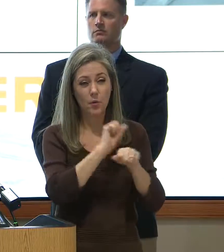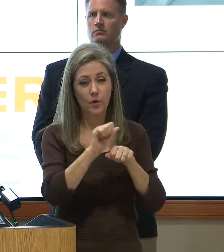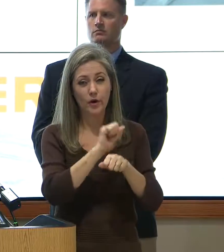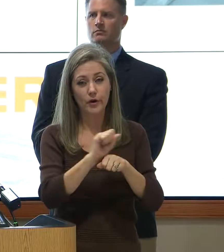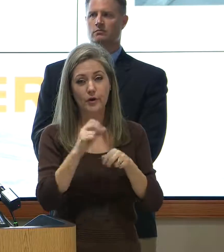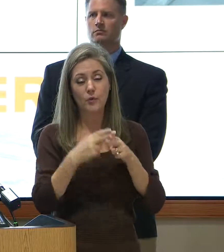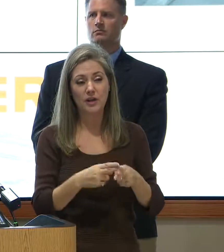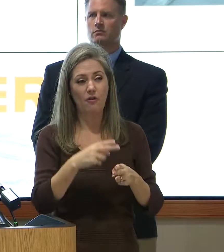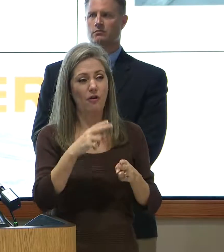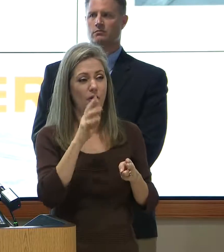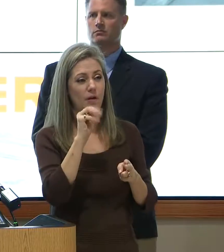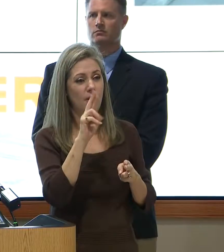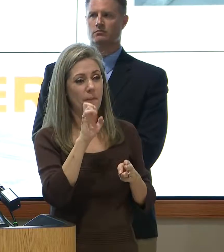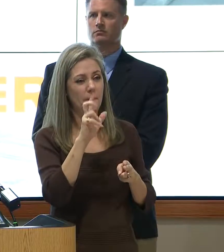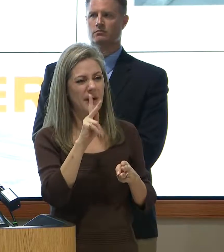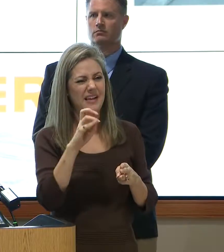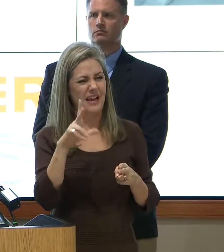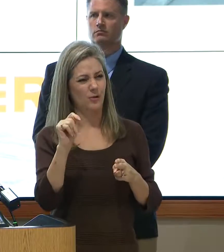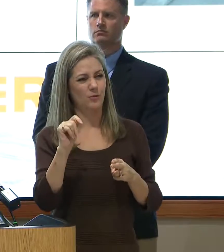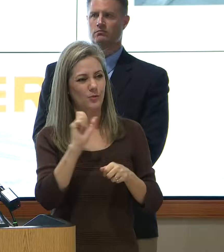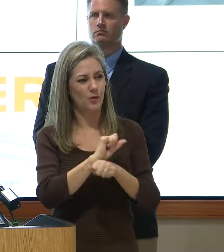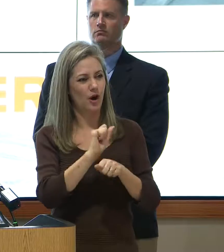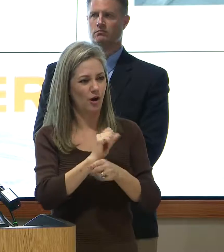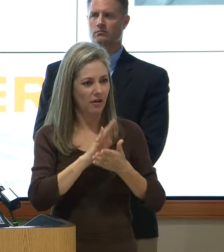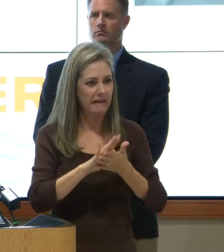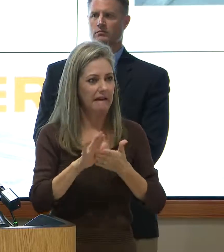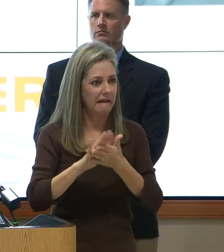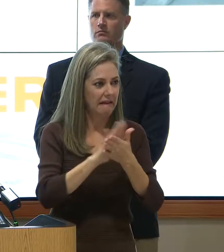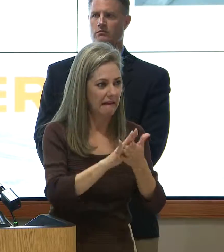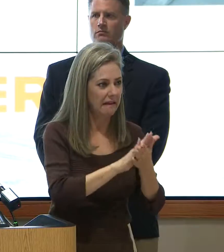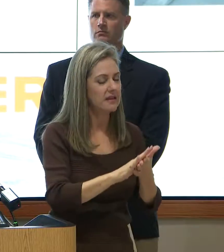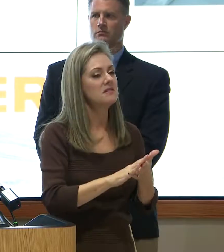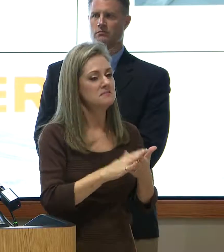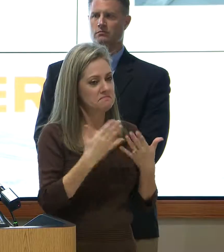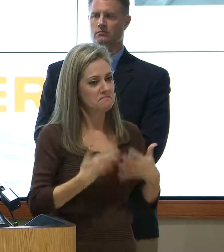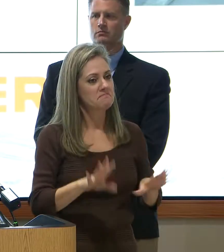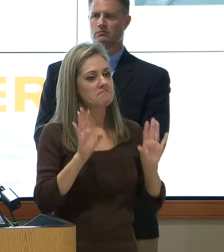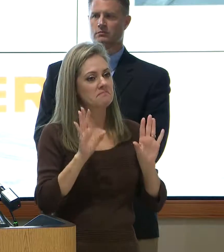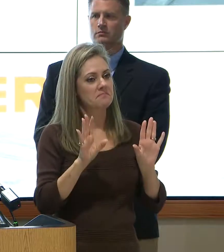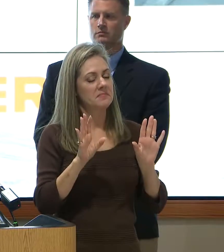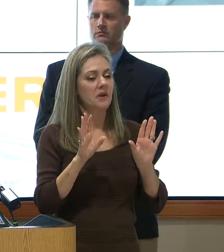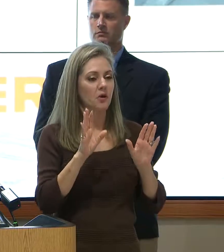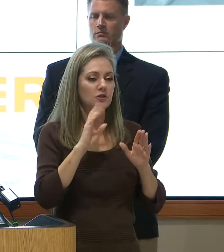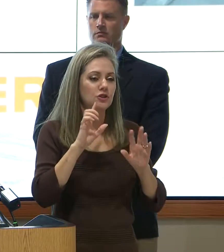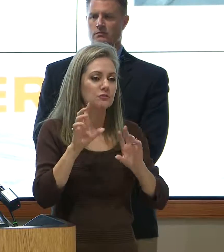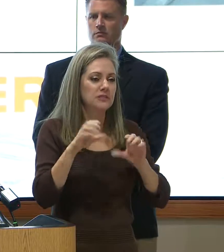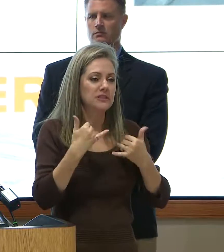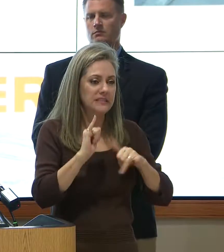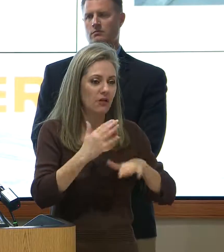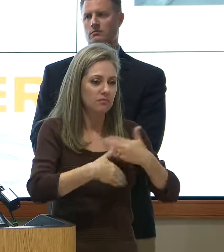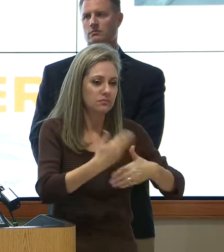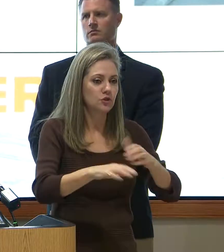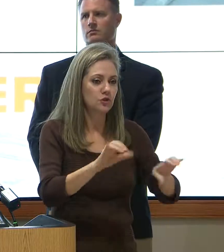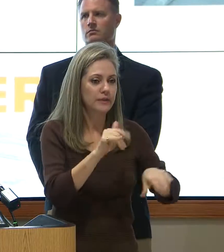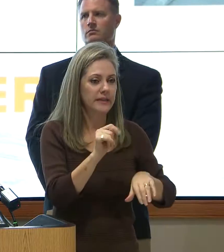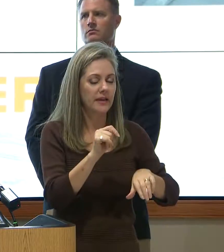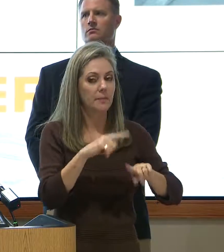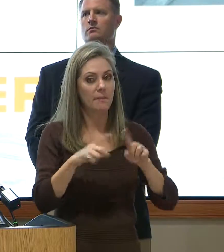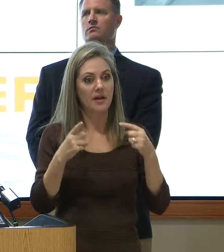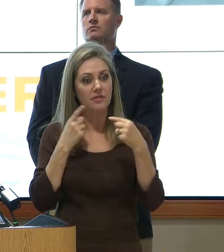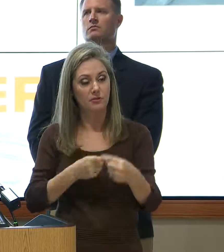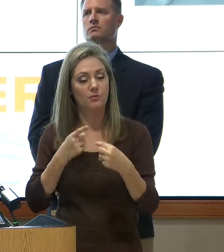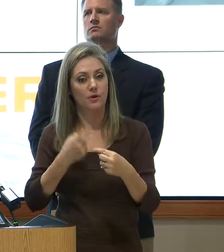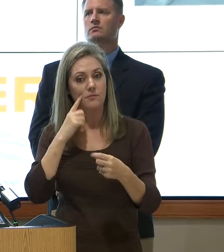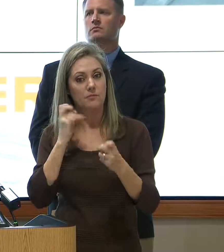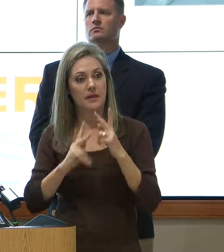what we call the muck-out work, is getting to be done. And so now the struggle for a lot of people who have